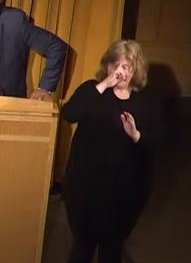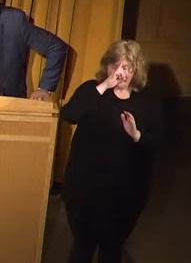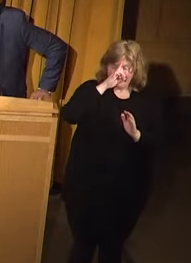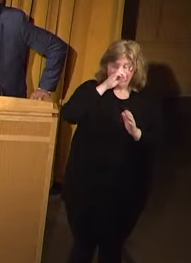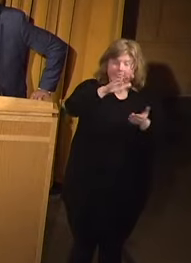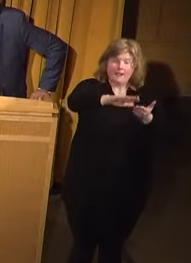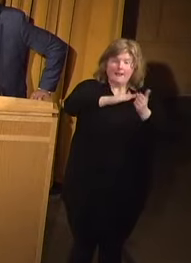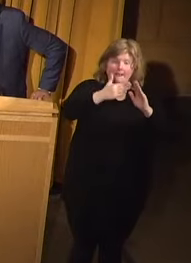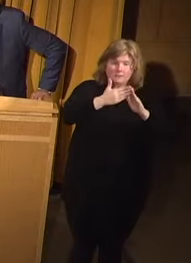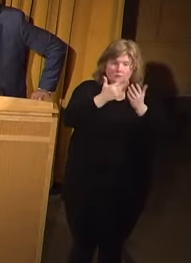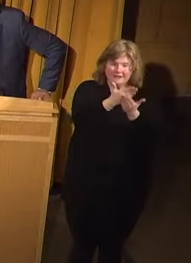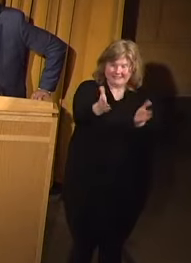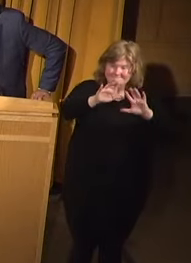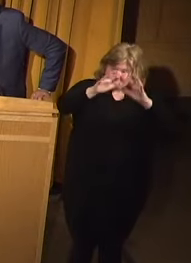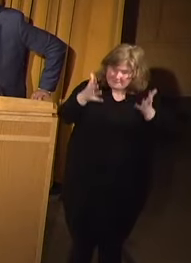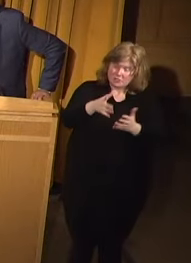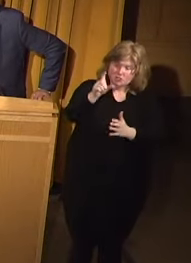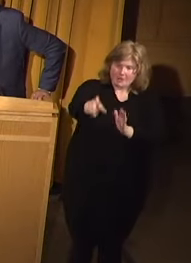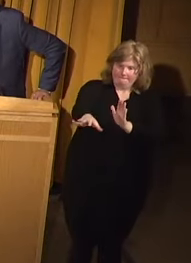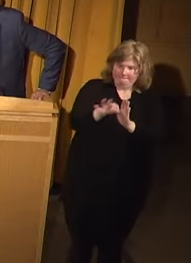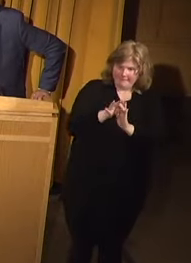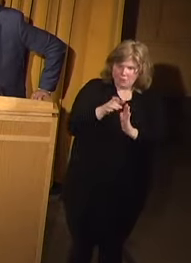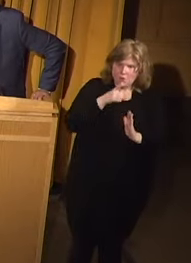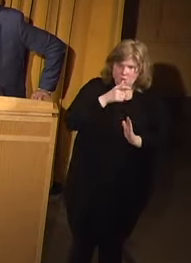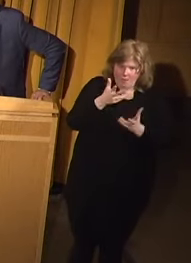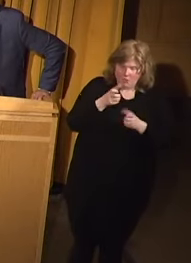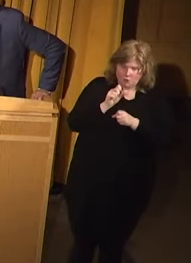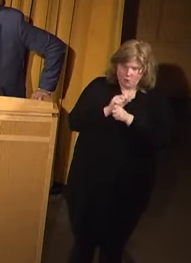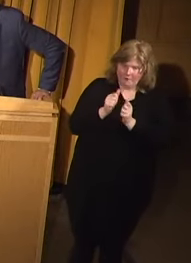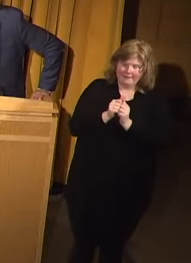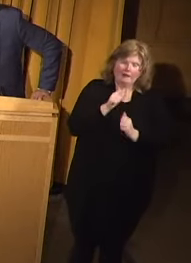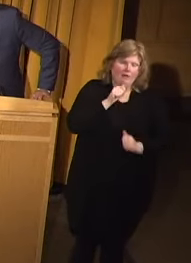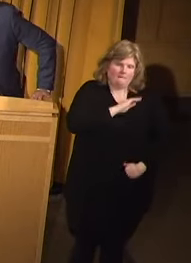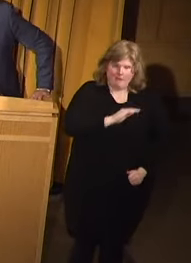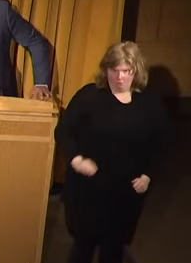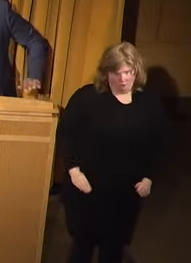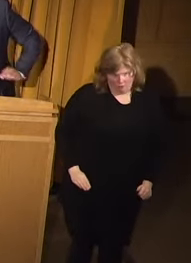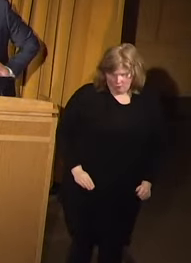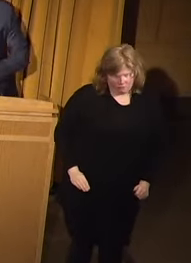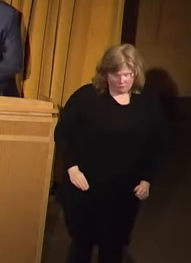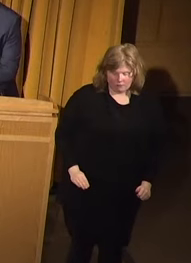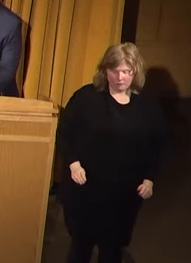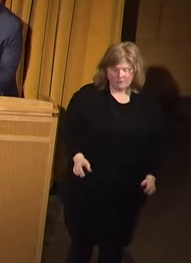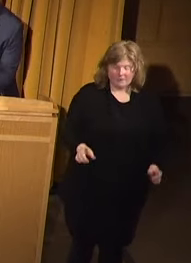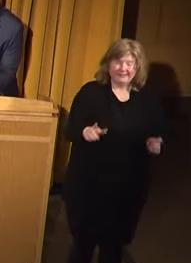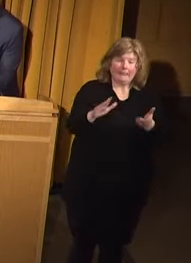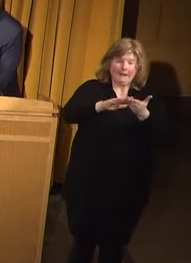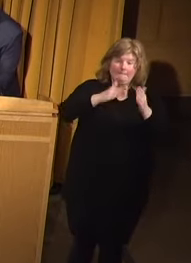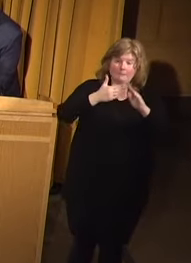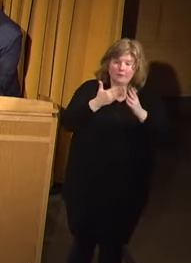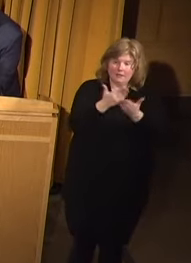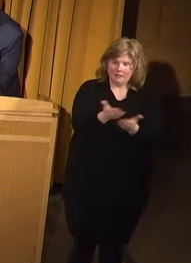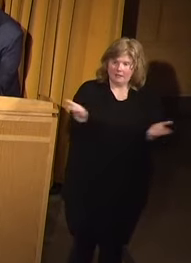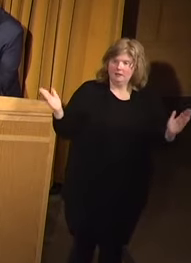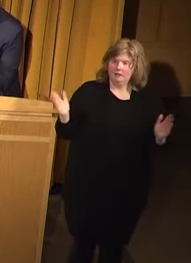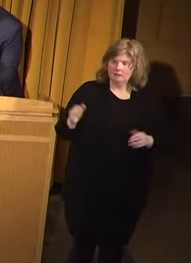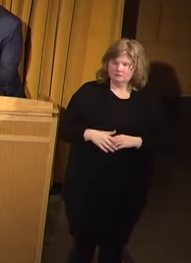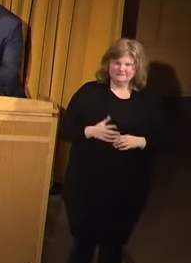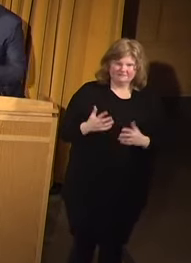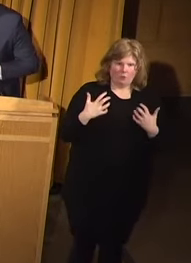community that picks who they want to work with. Not the mayor, but the community. Okay.